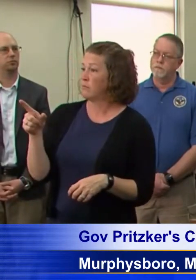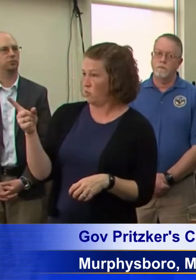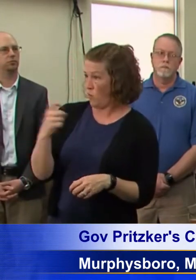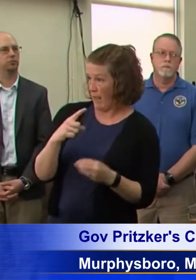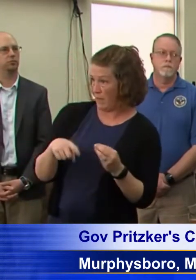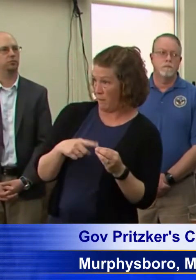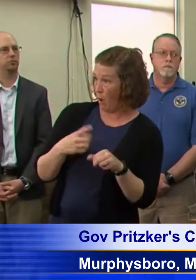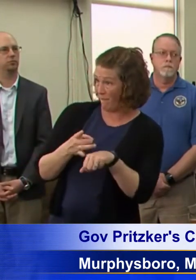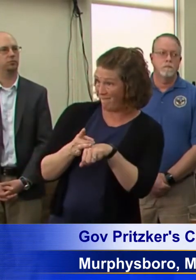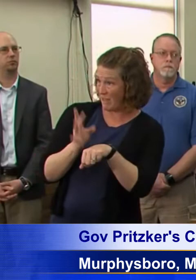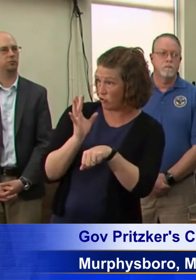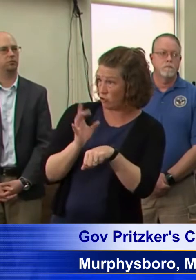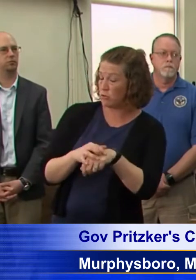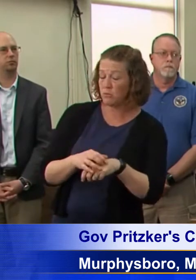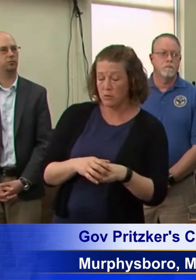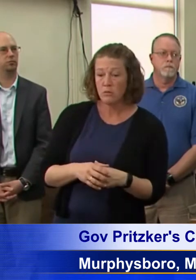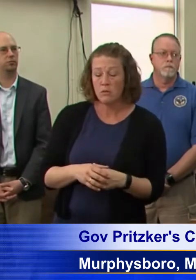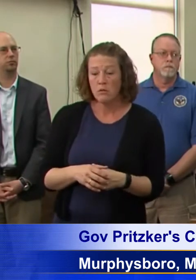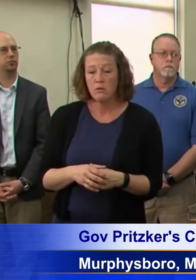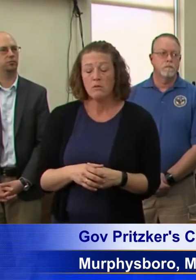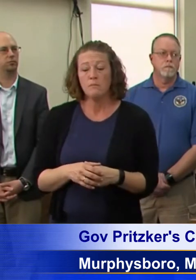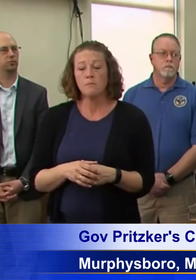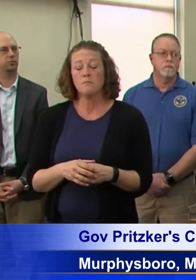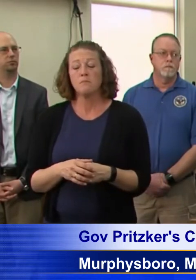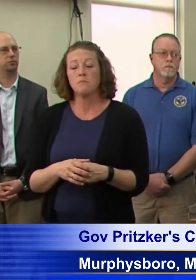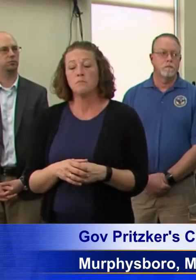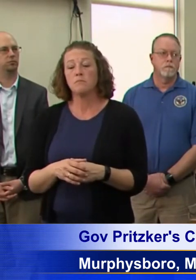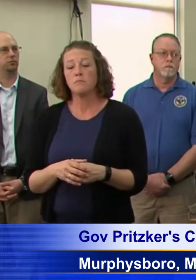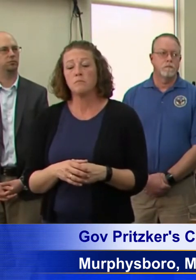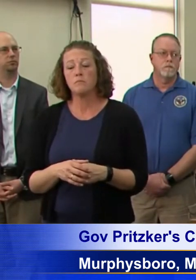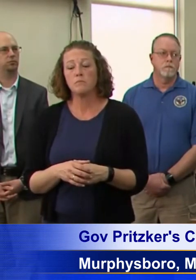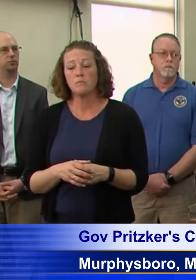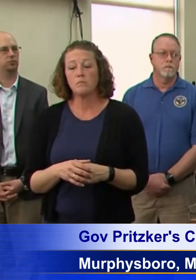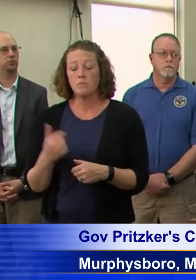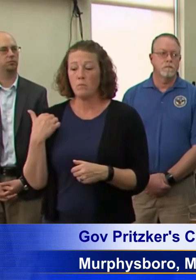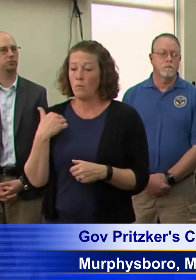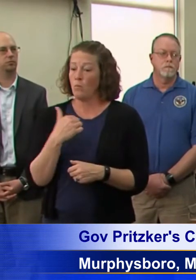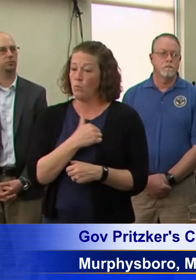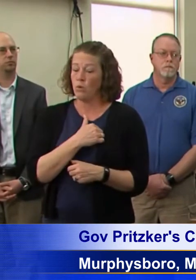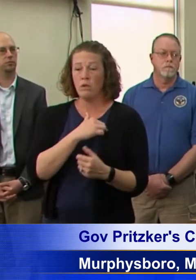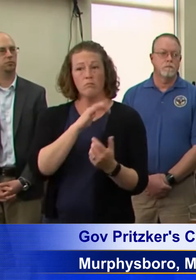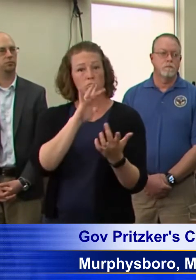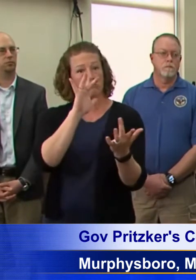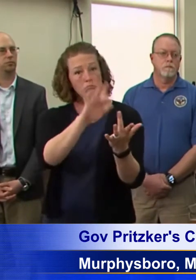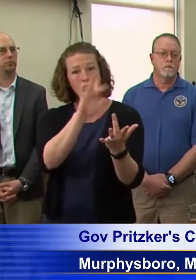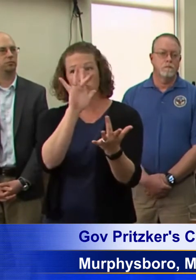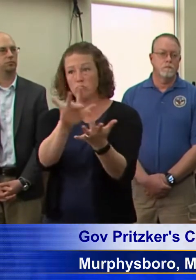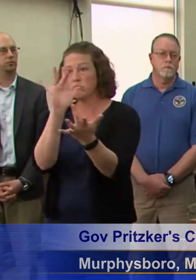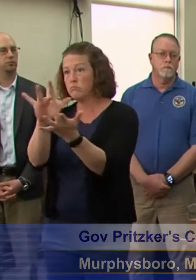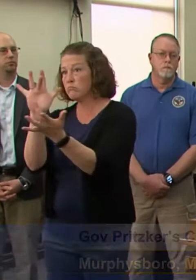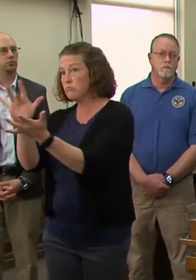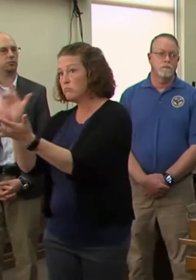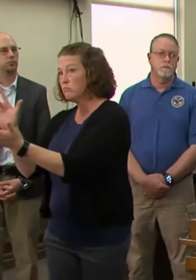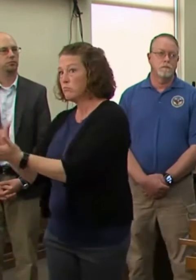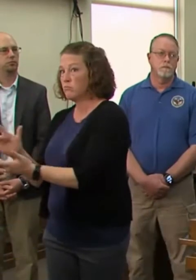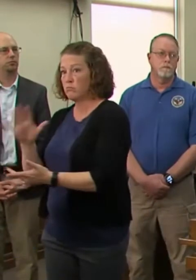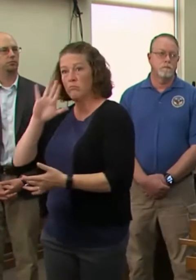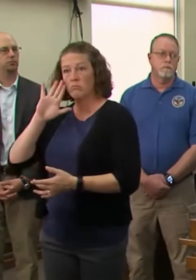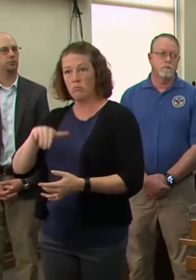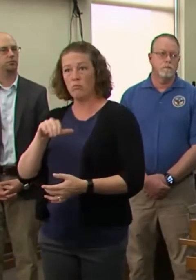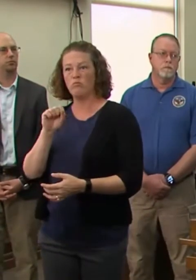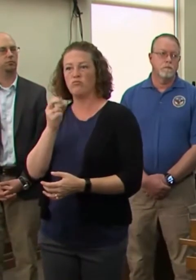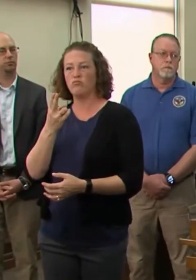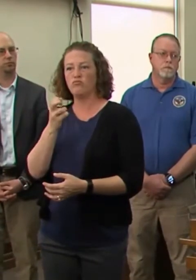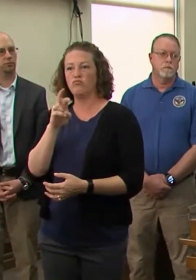utility shots is great question. So we've actually been reaching out and I know there are sheriffs that are reaching out to other sheriffs across